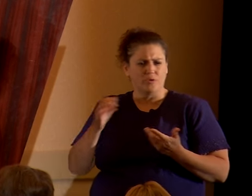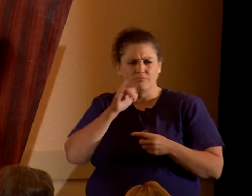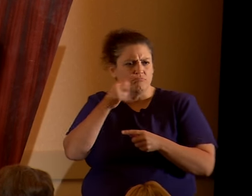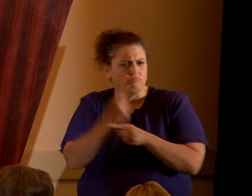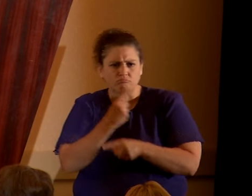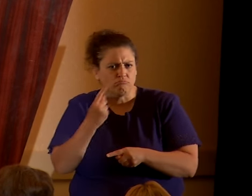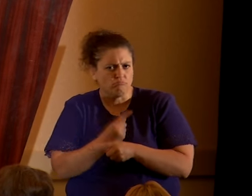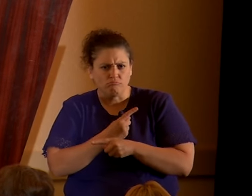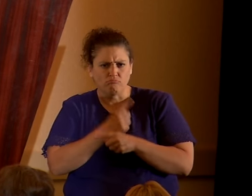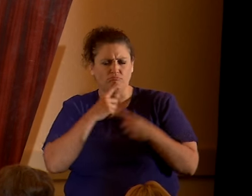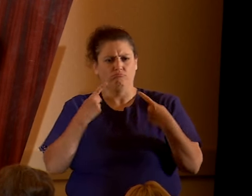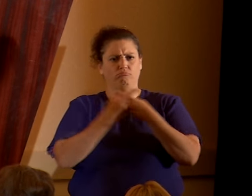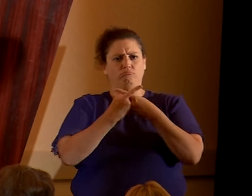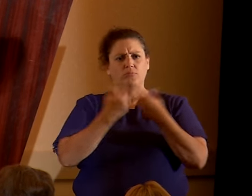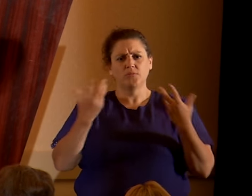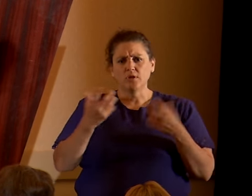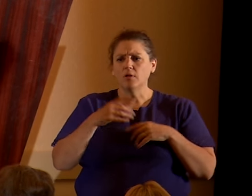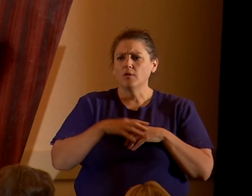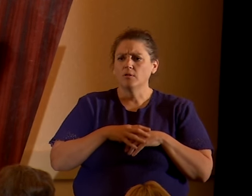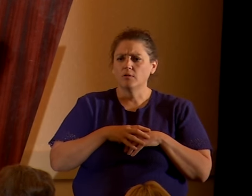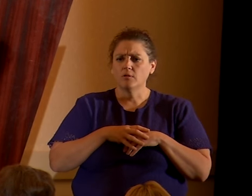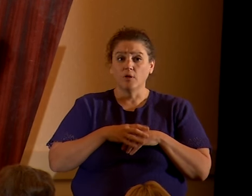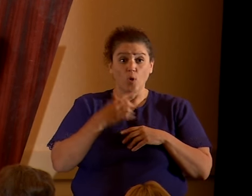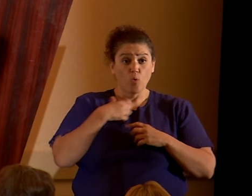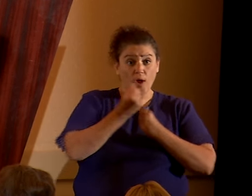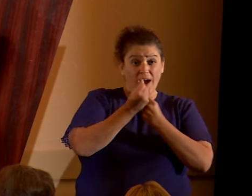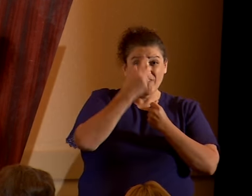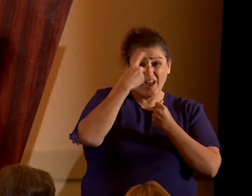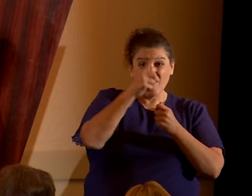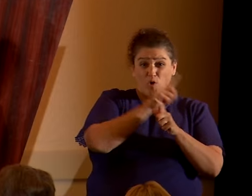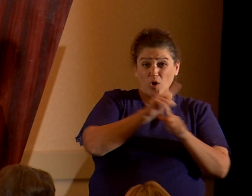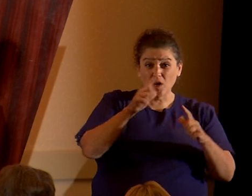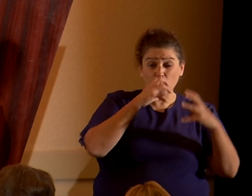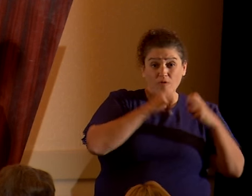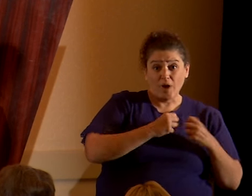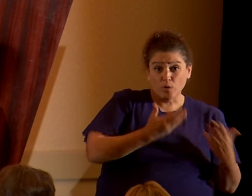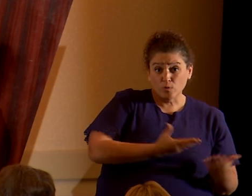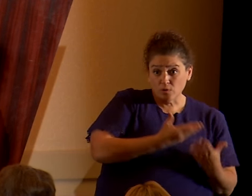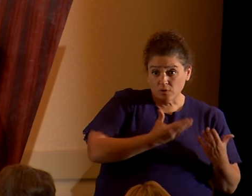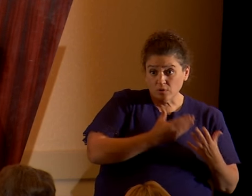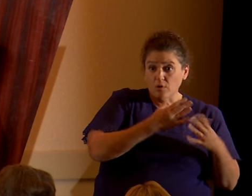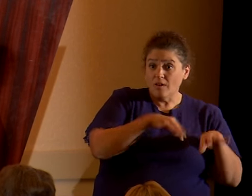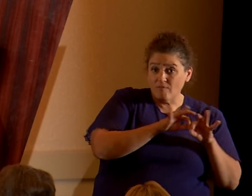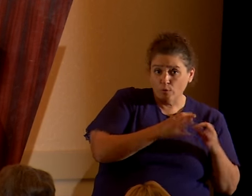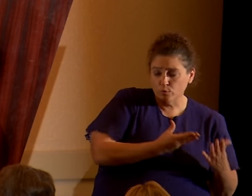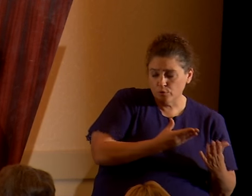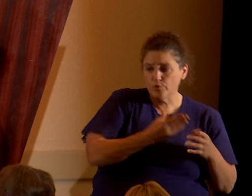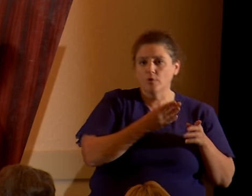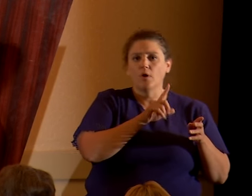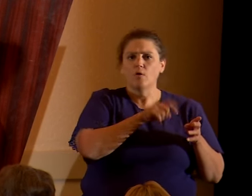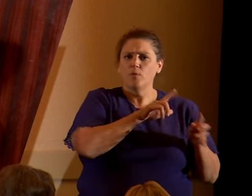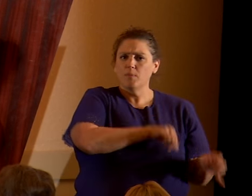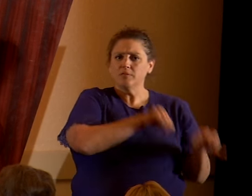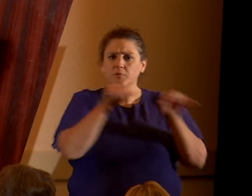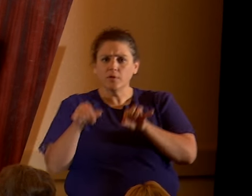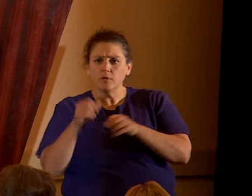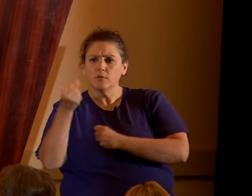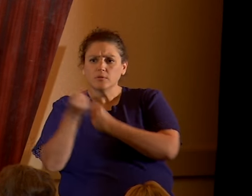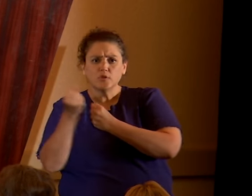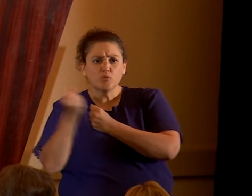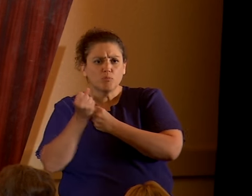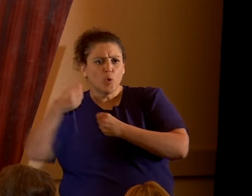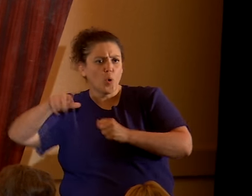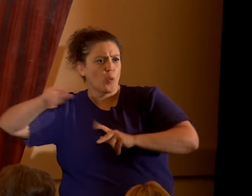And those who advocate for liberal values here in America in the Western world must stand in solidarity with their allies in Baghdad,